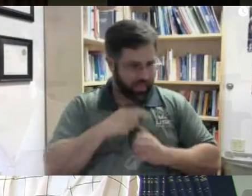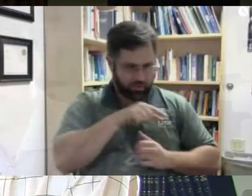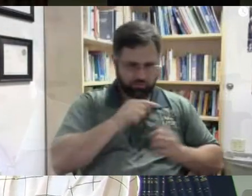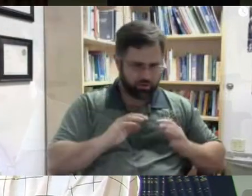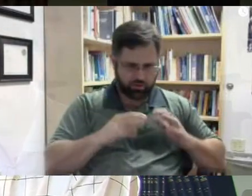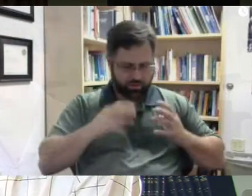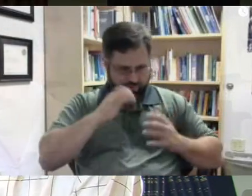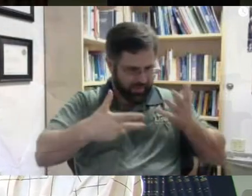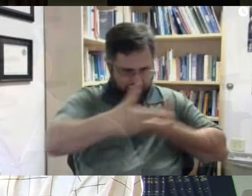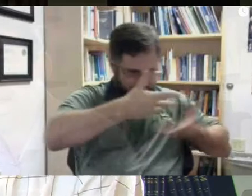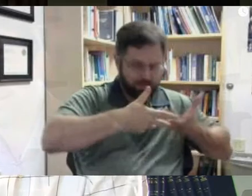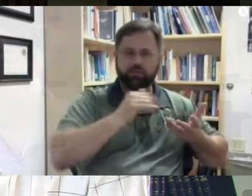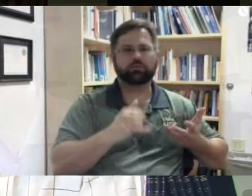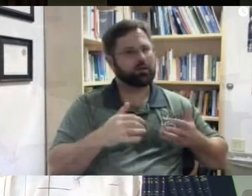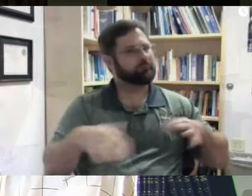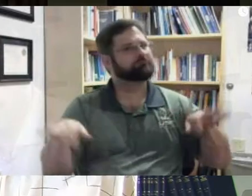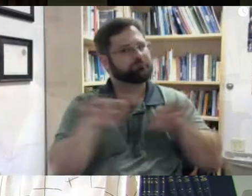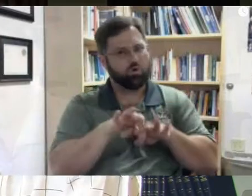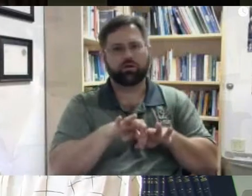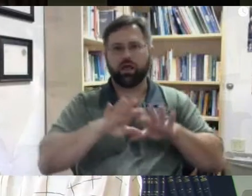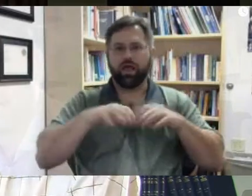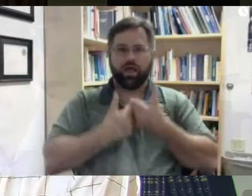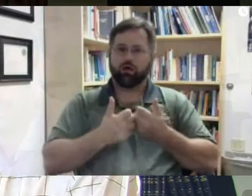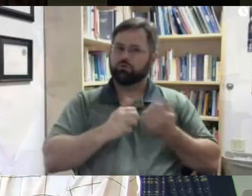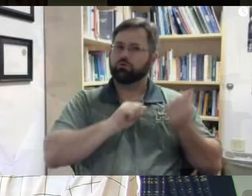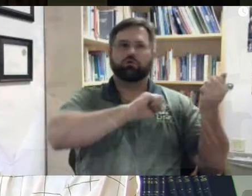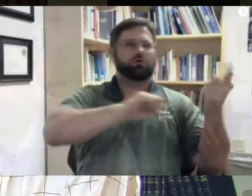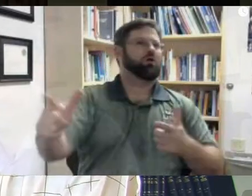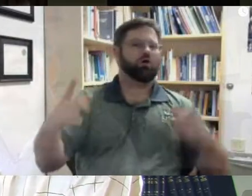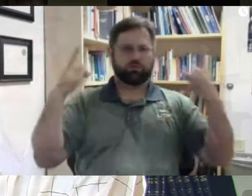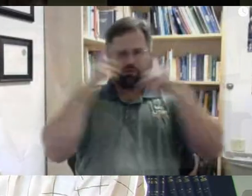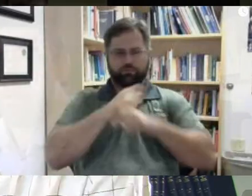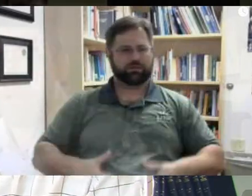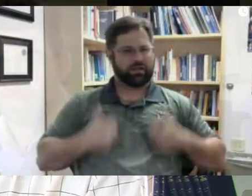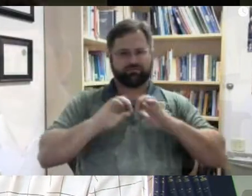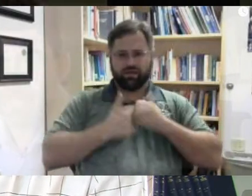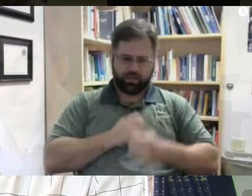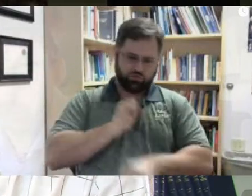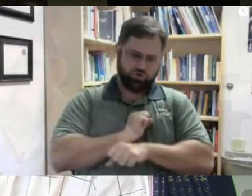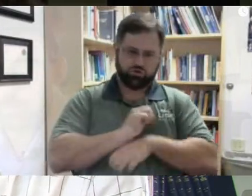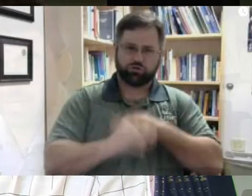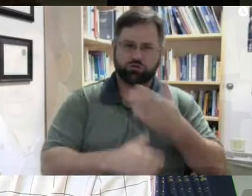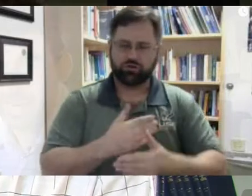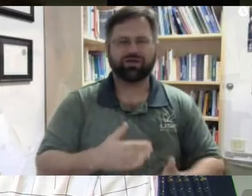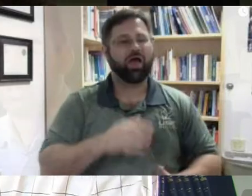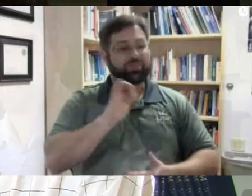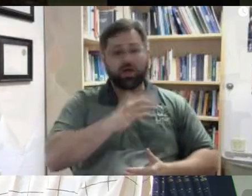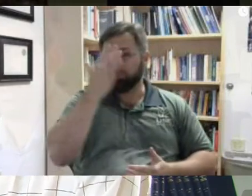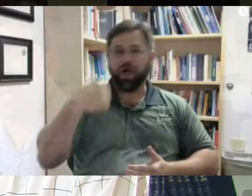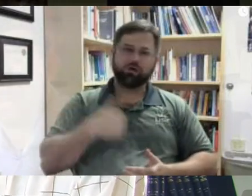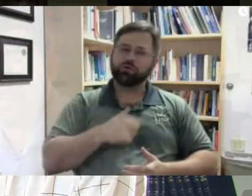works. And underpins, for example, why we get old, why we age, why we have